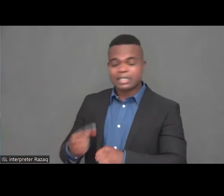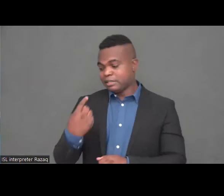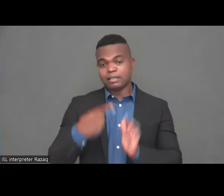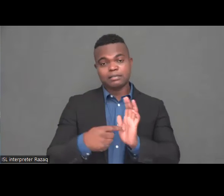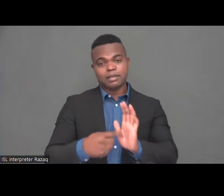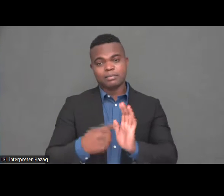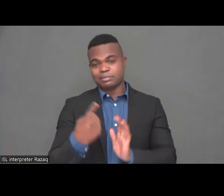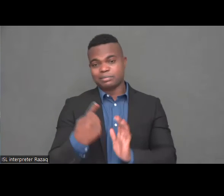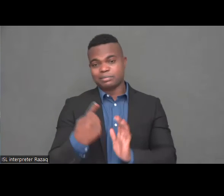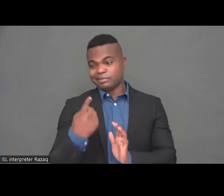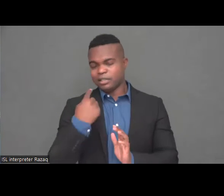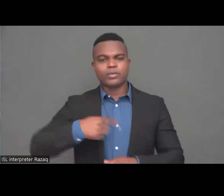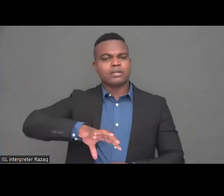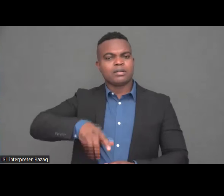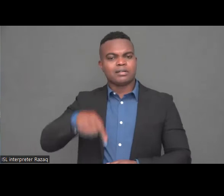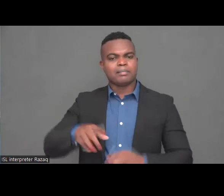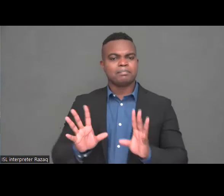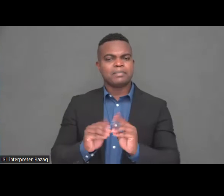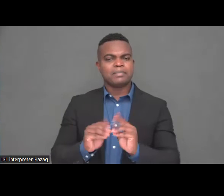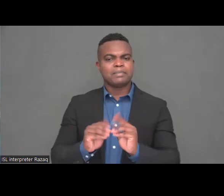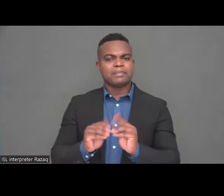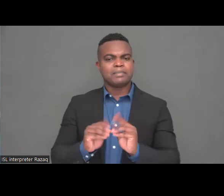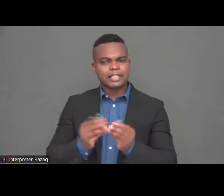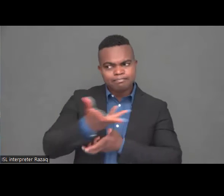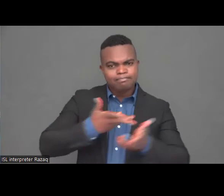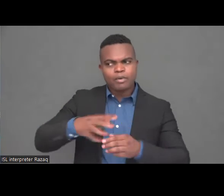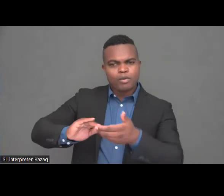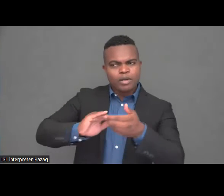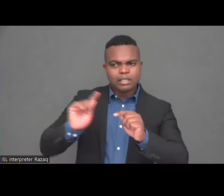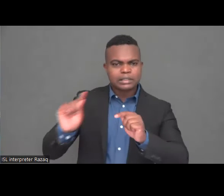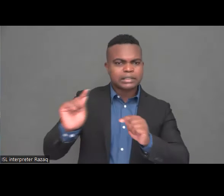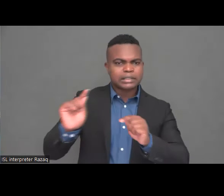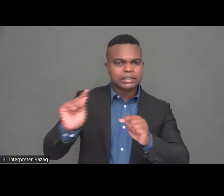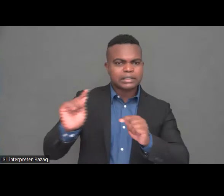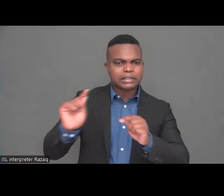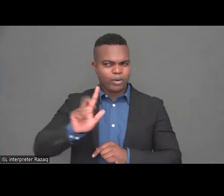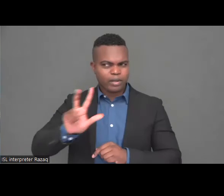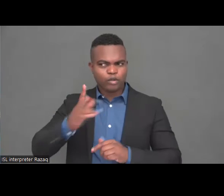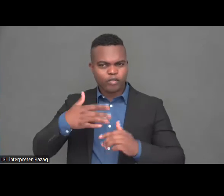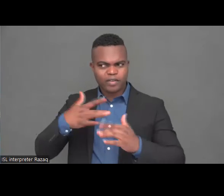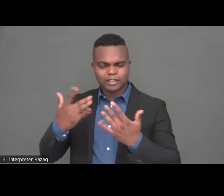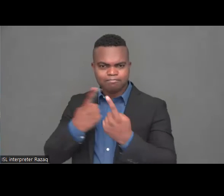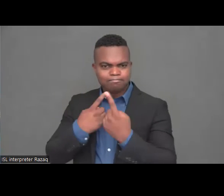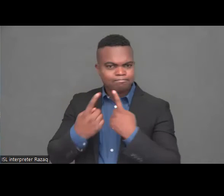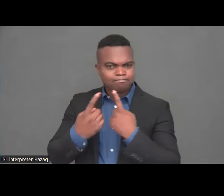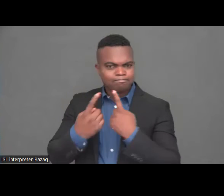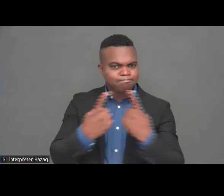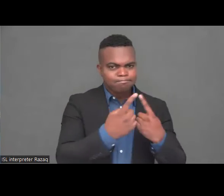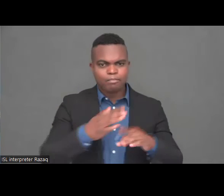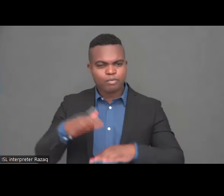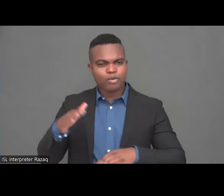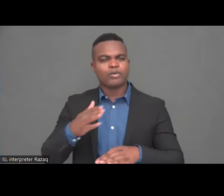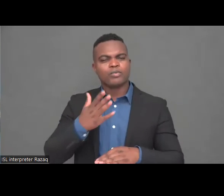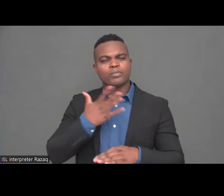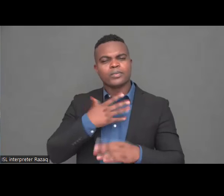about our major needs and we would appeal for your help. The major need of